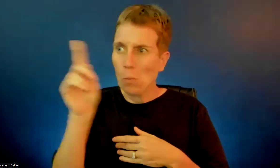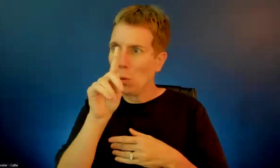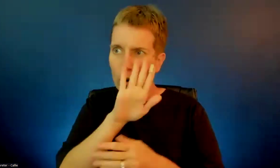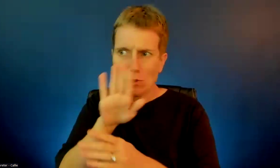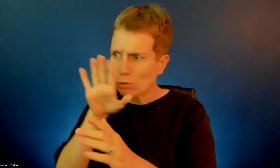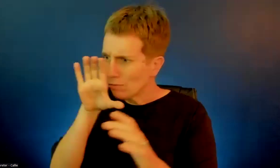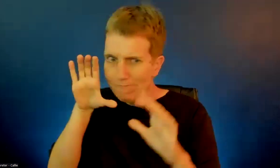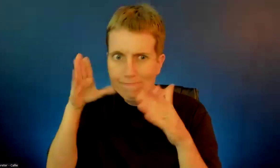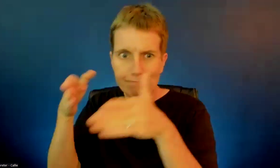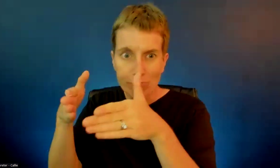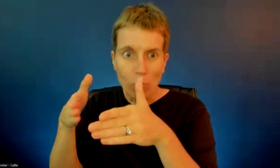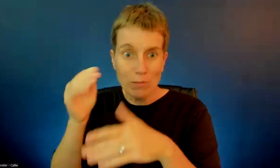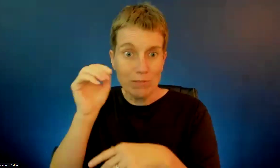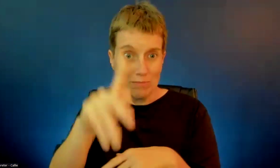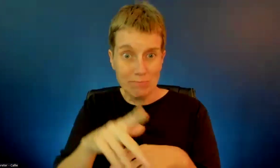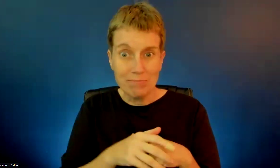concept?